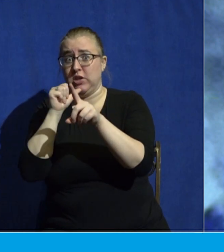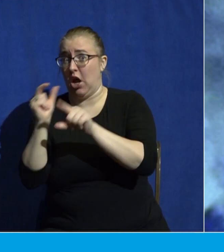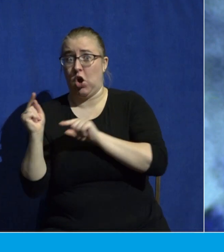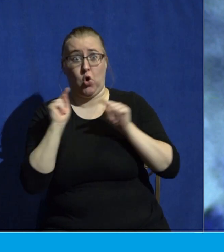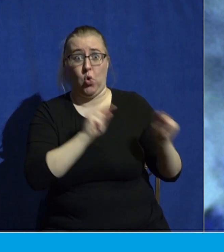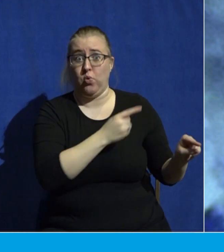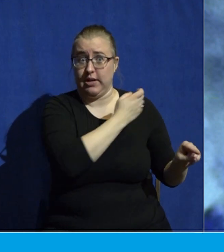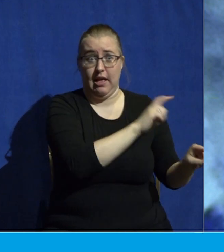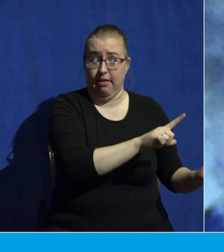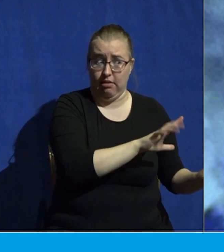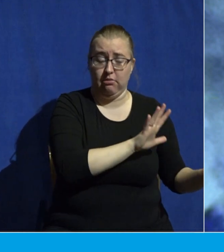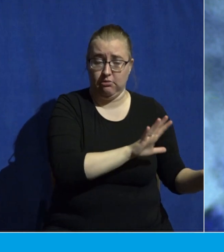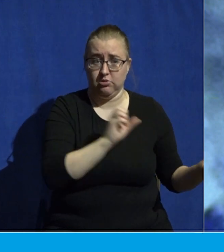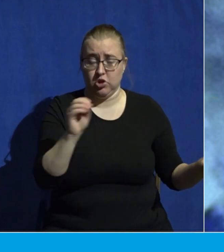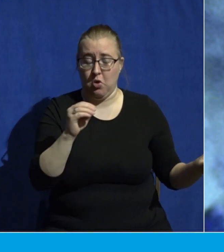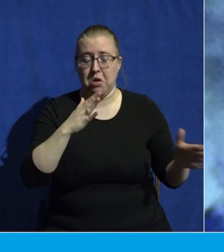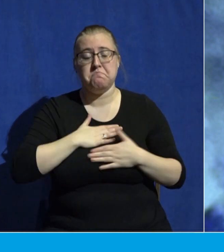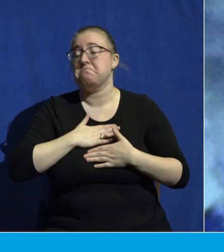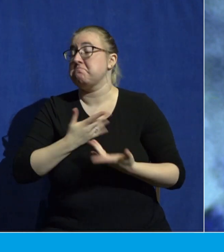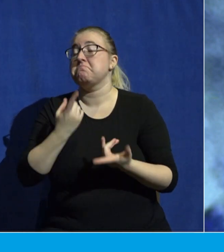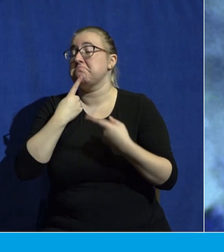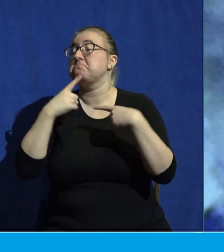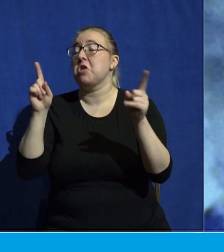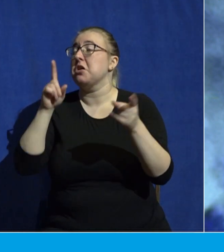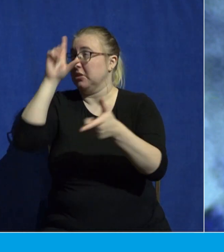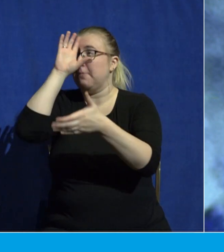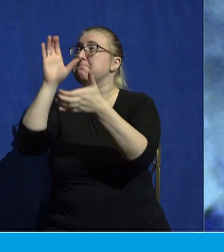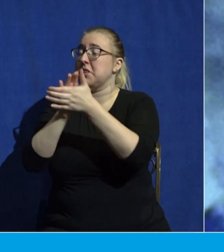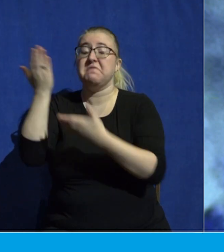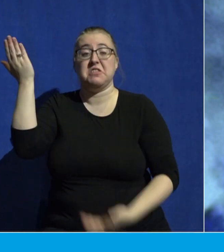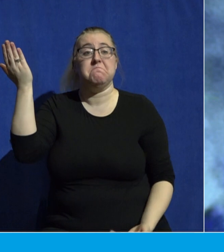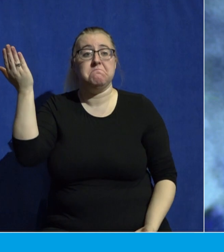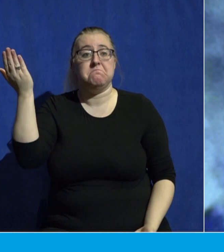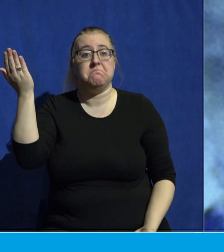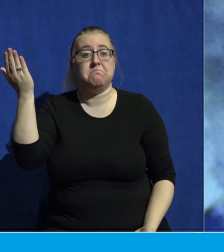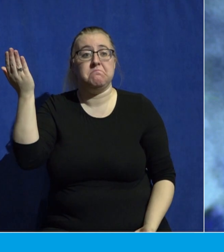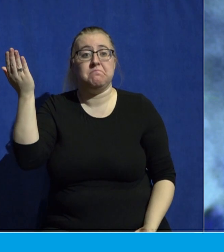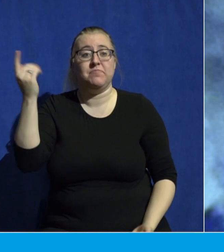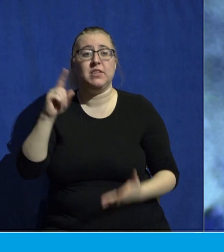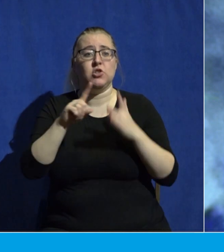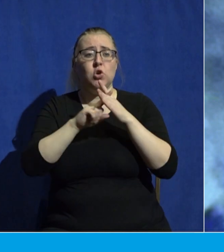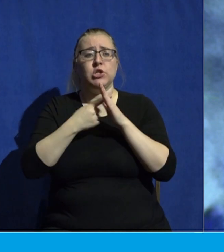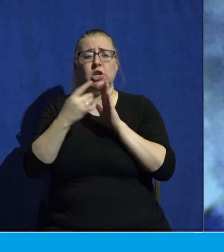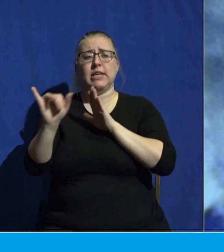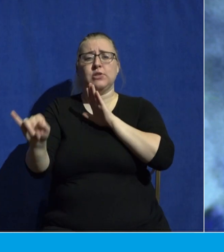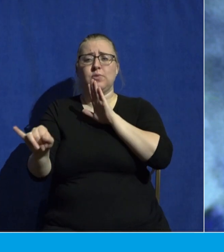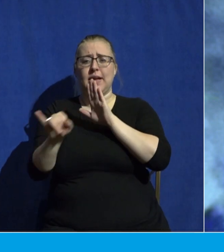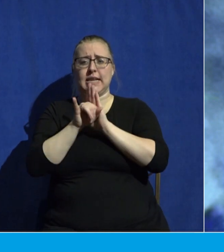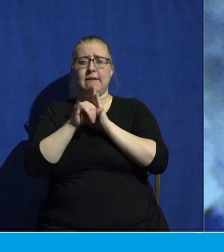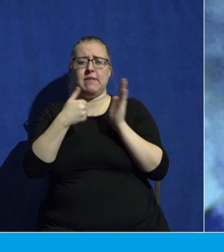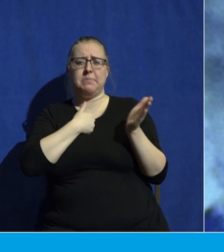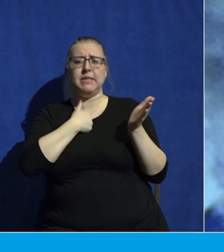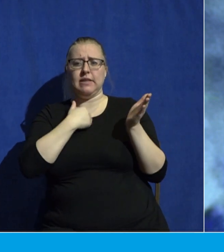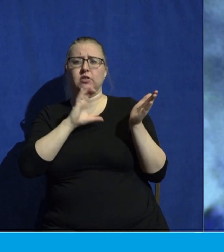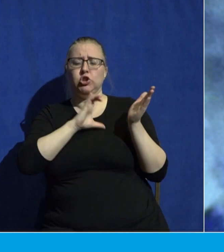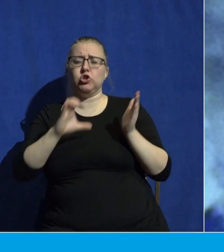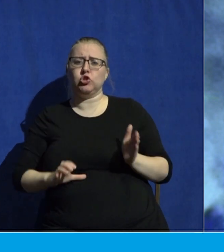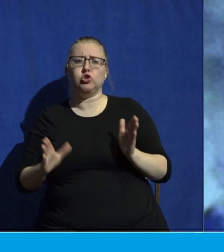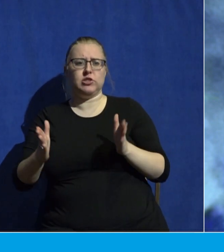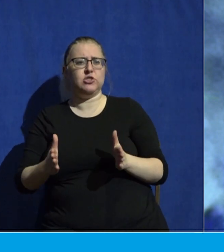go. So, I professed belief in him. And I began to identify as a Christian. I probably even prayed